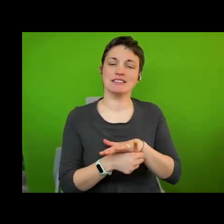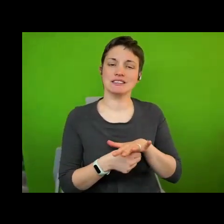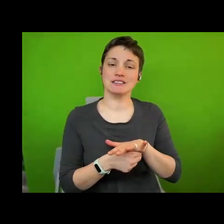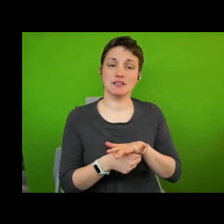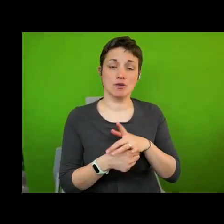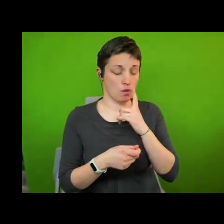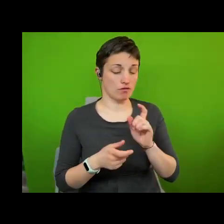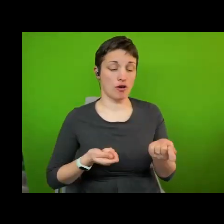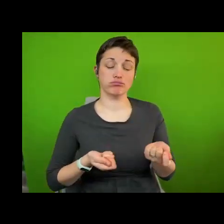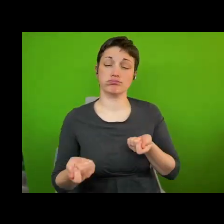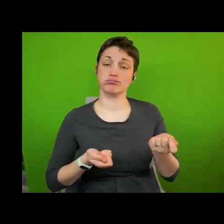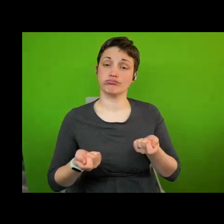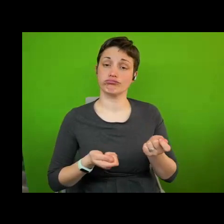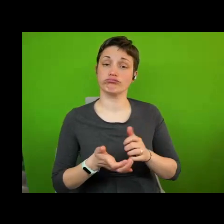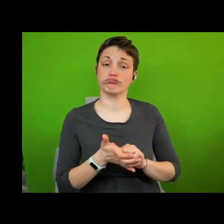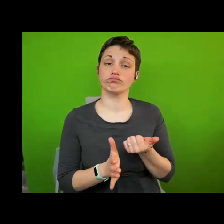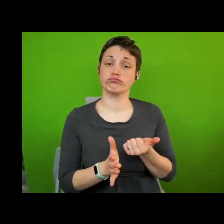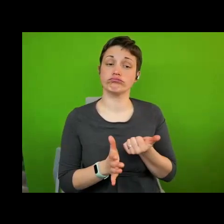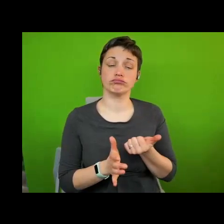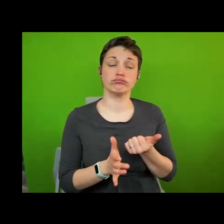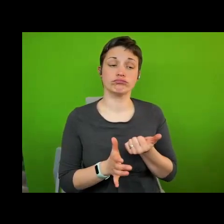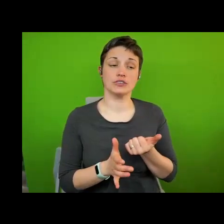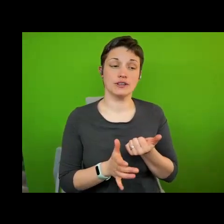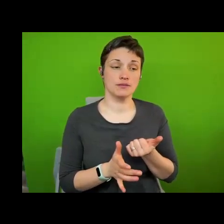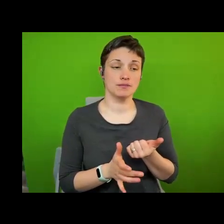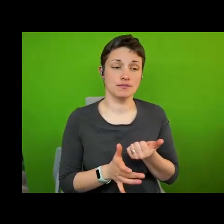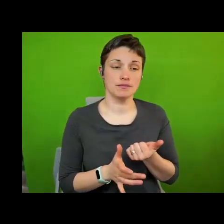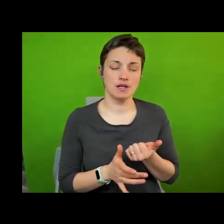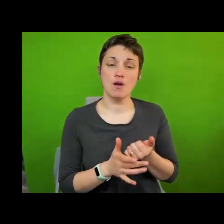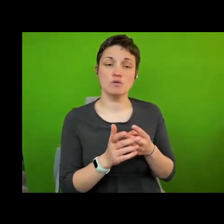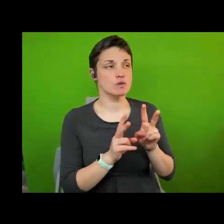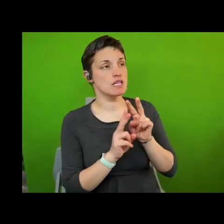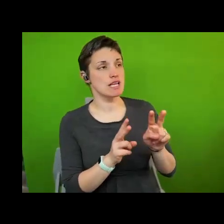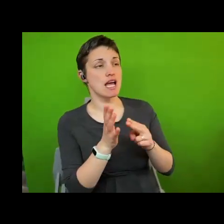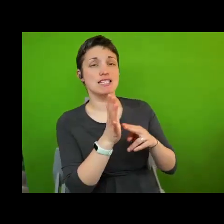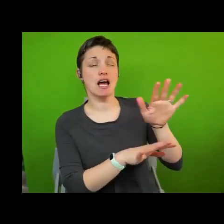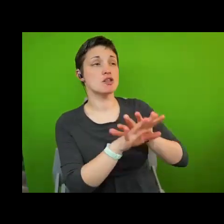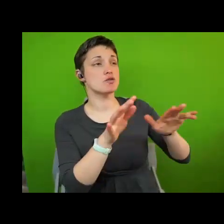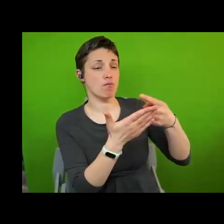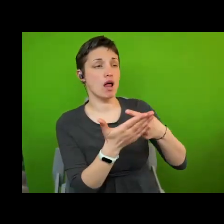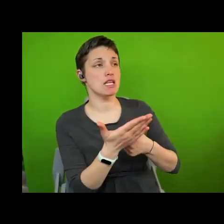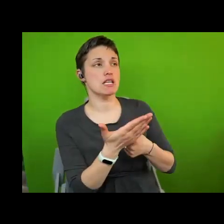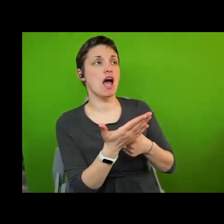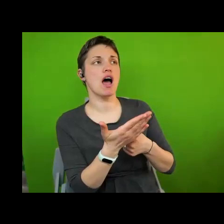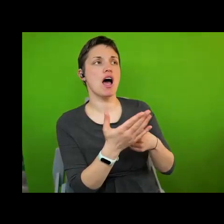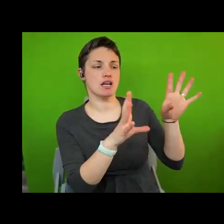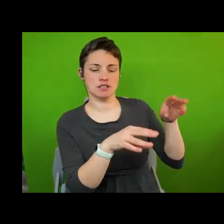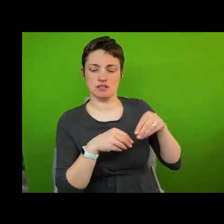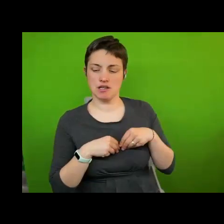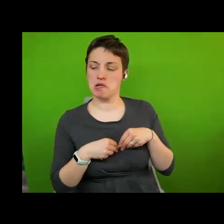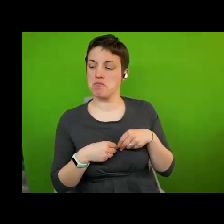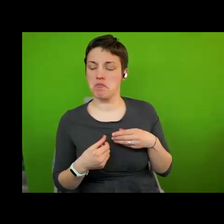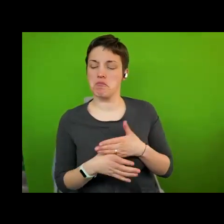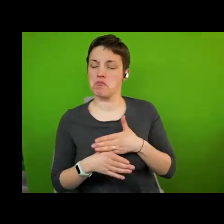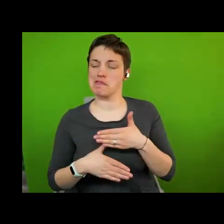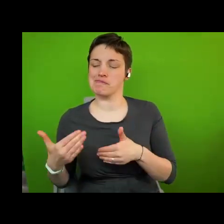competence but working for the subsidiary implementation of national policies um it is